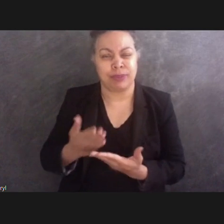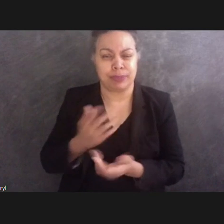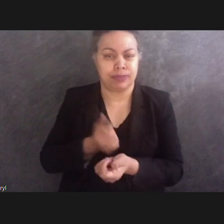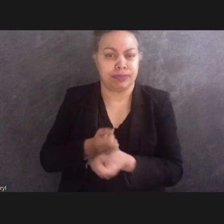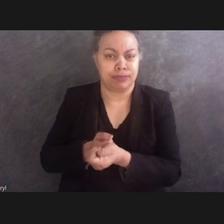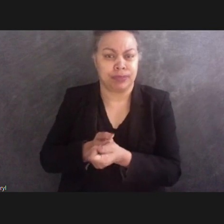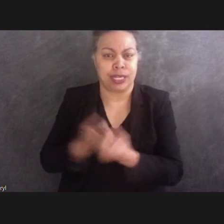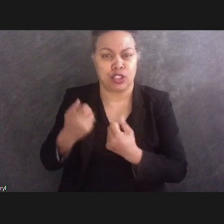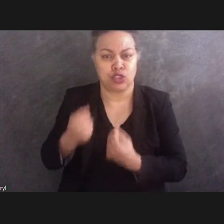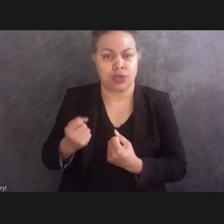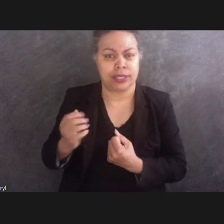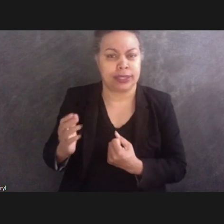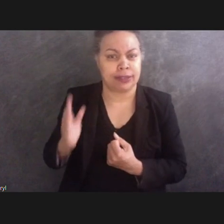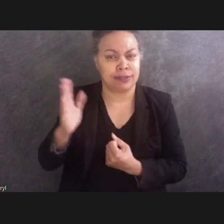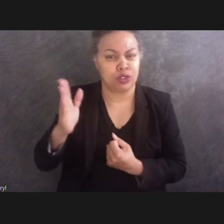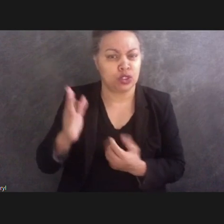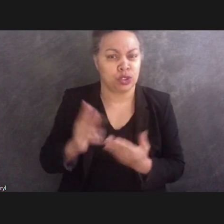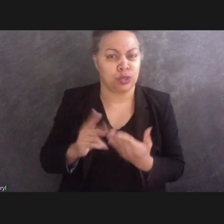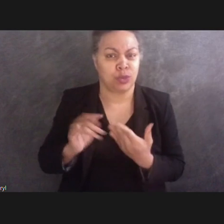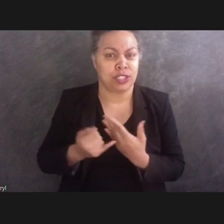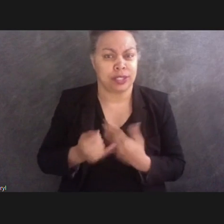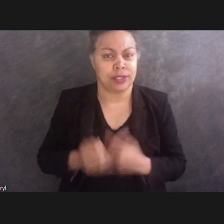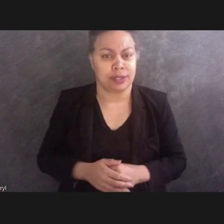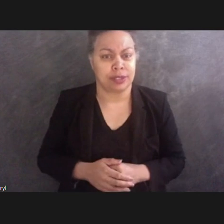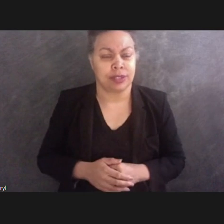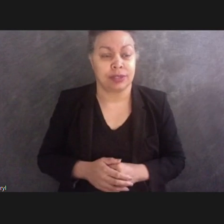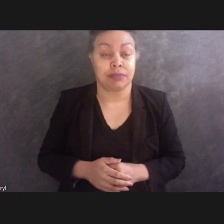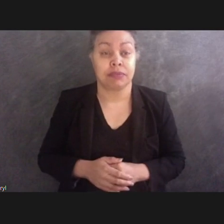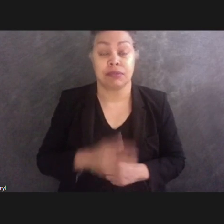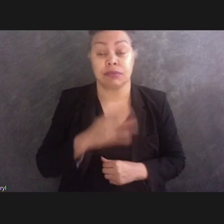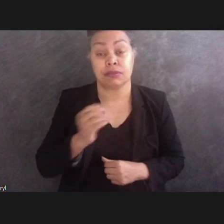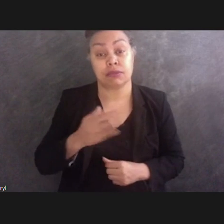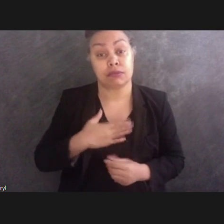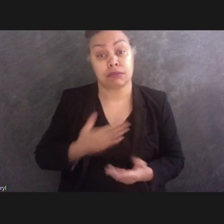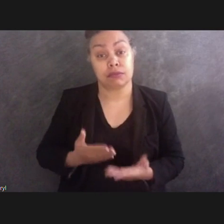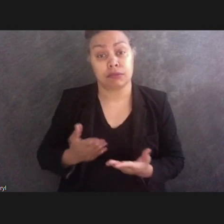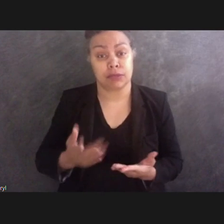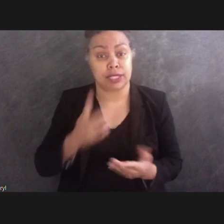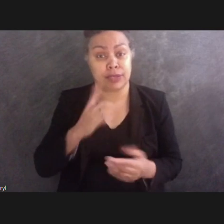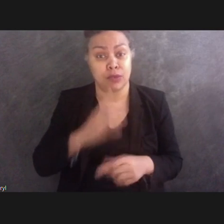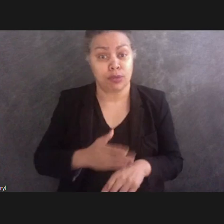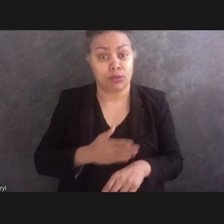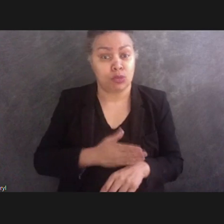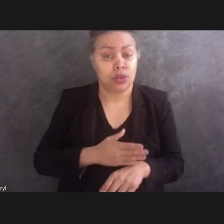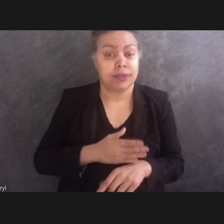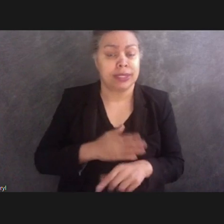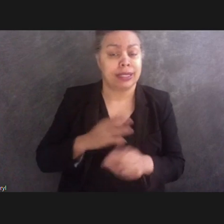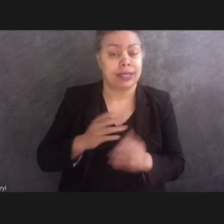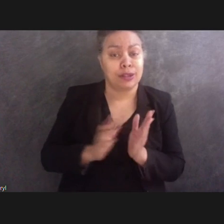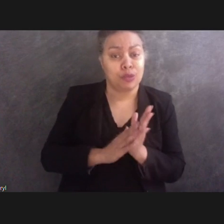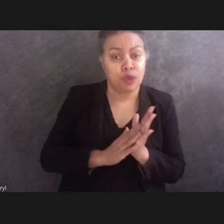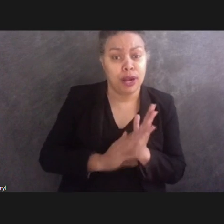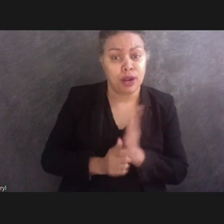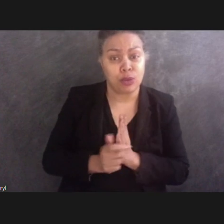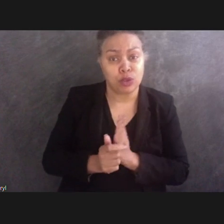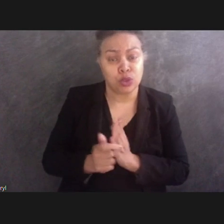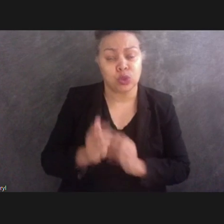projects. Likewise, my suggestion for improvement and updating of braille brochure and large print brochures